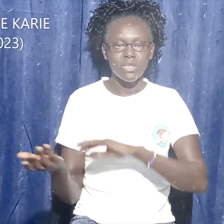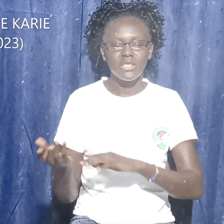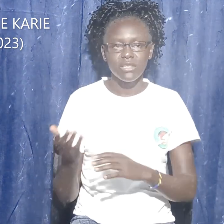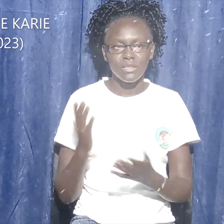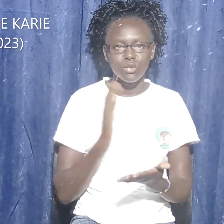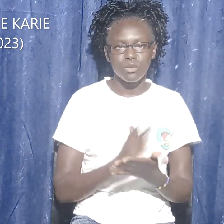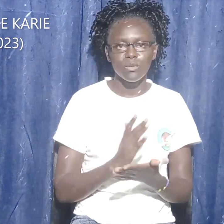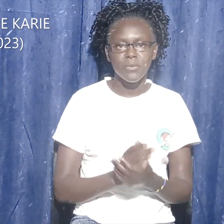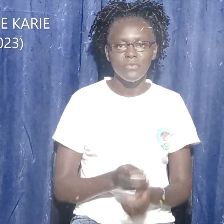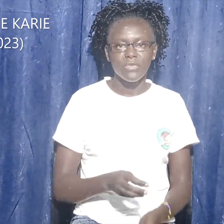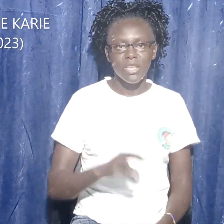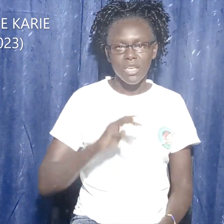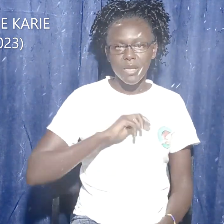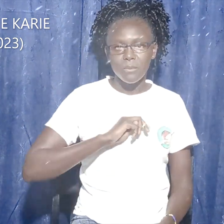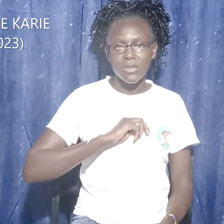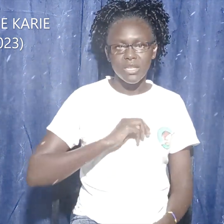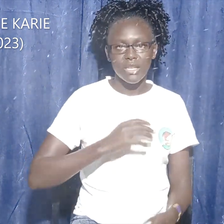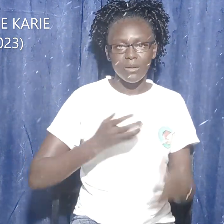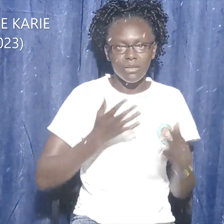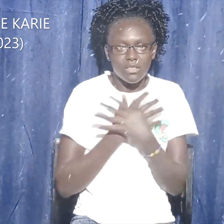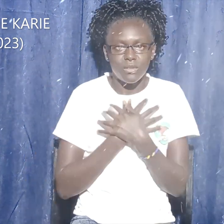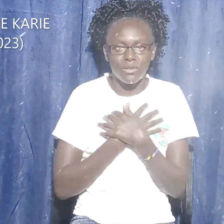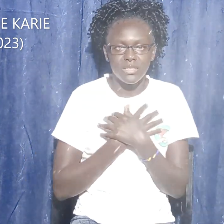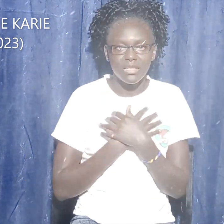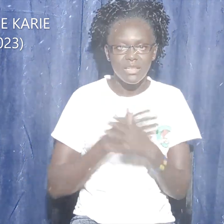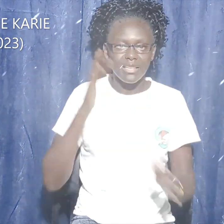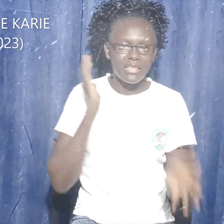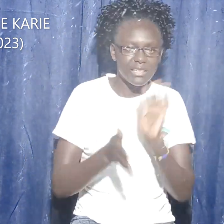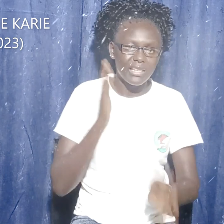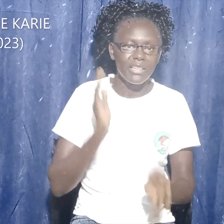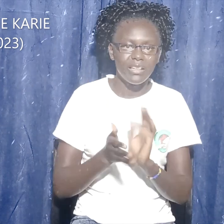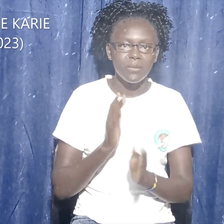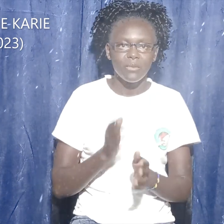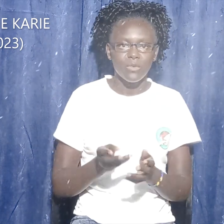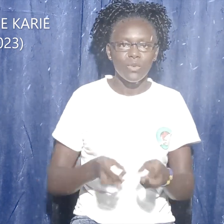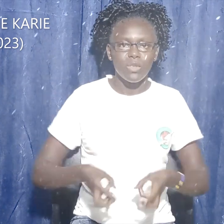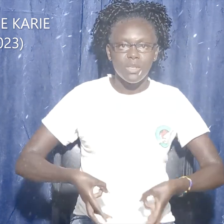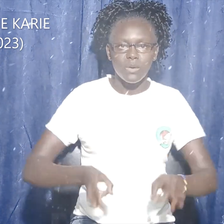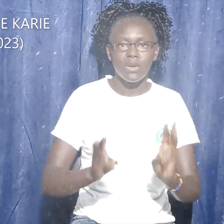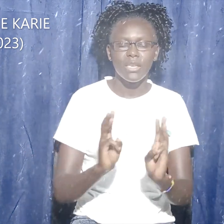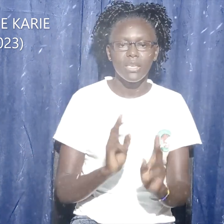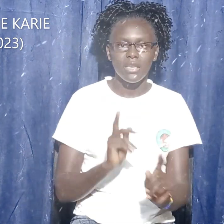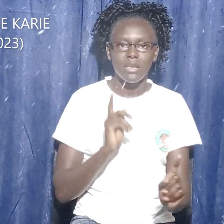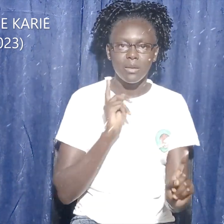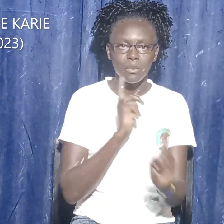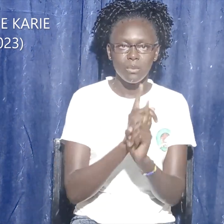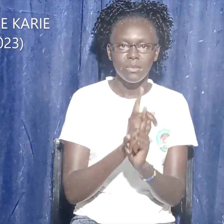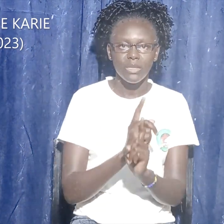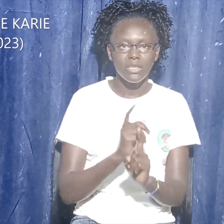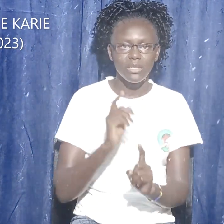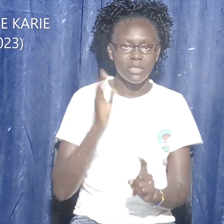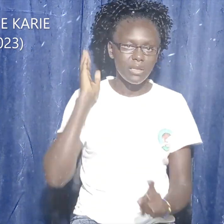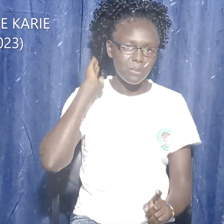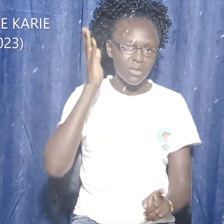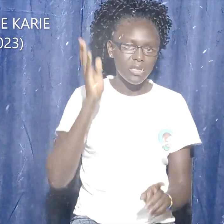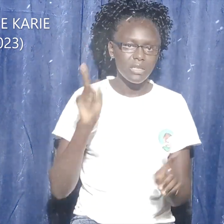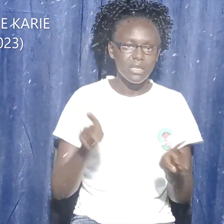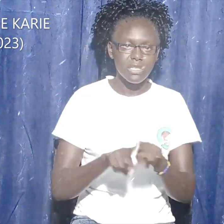Mary McBelling was shocked and ran back on the way. She met Peter and John, whom Jesus loved